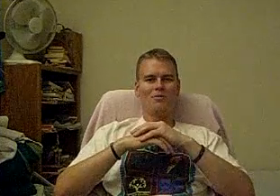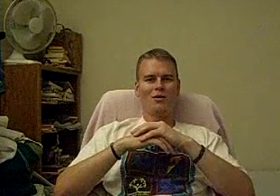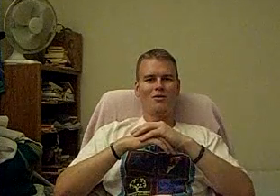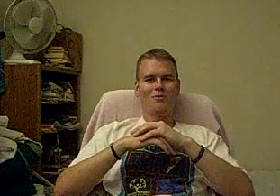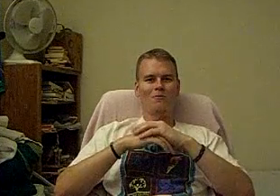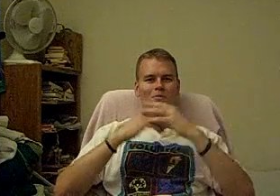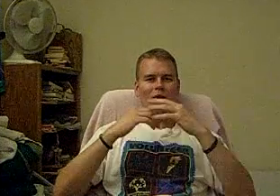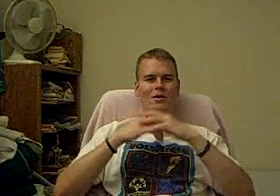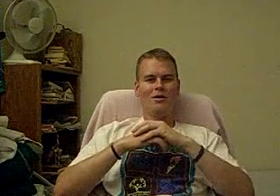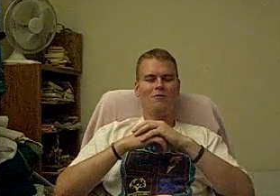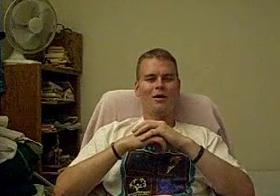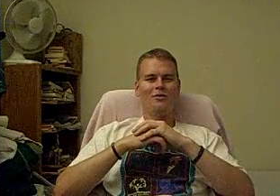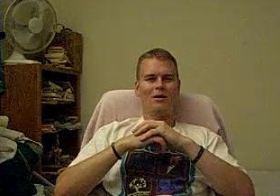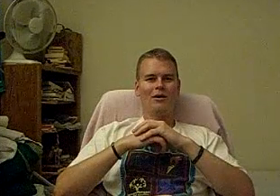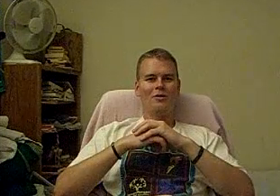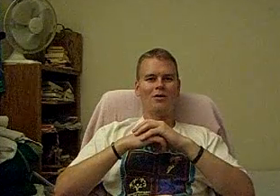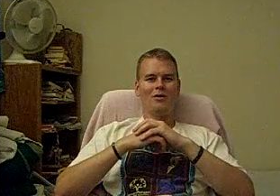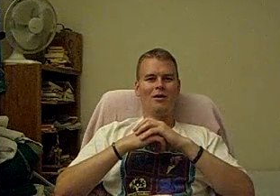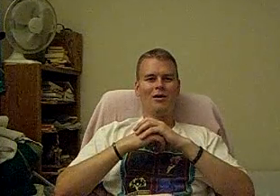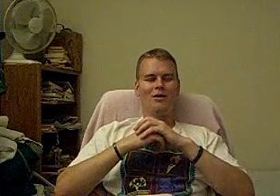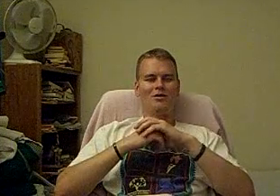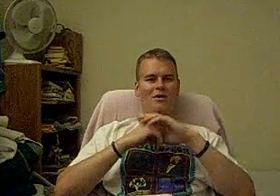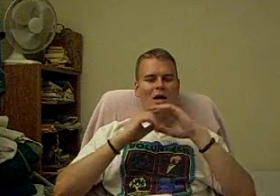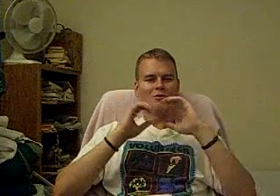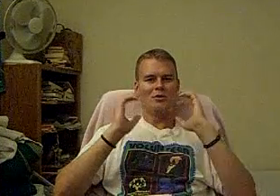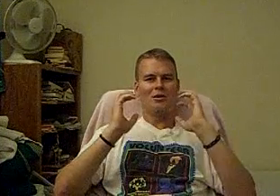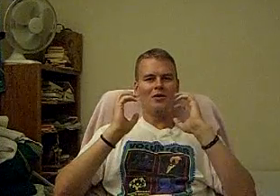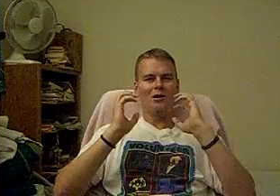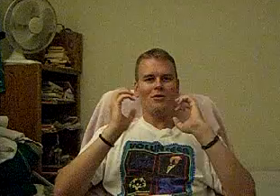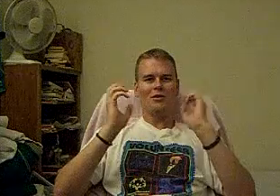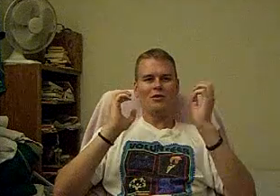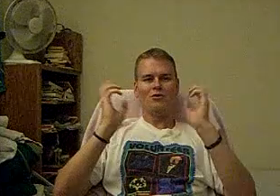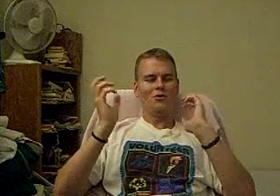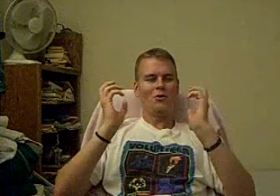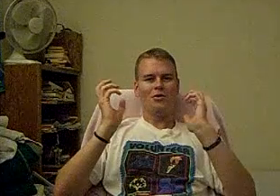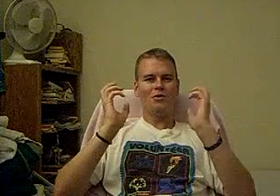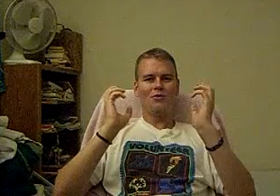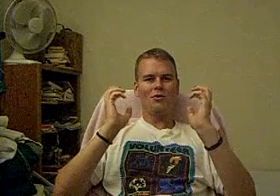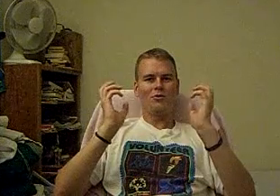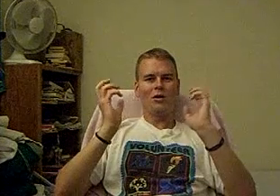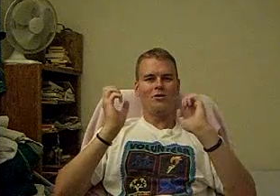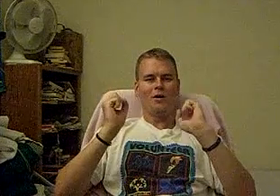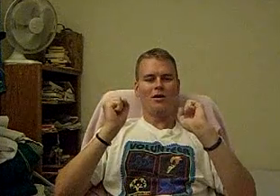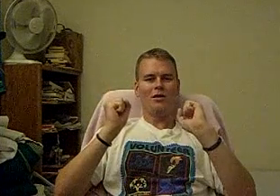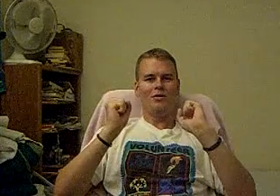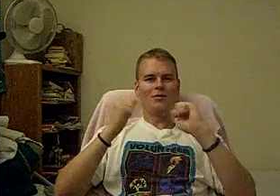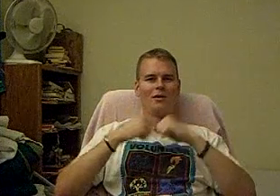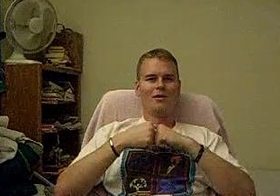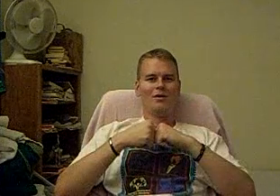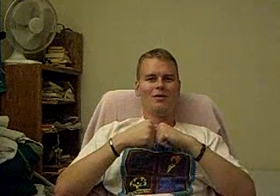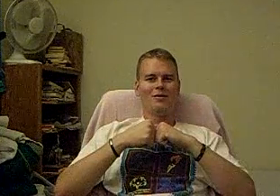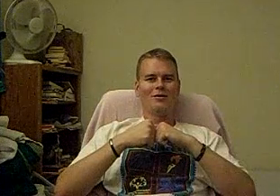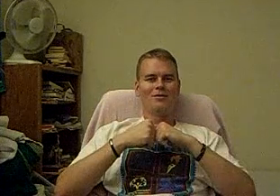you know, fights out there. They just captured these elements that used all these different creative ideas. So,